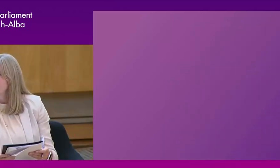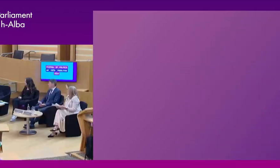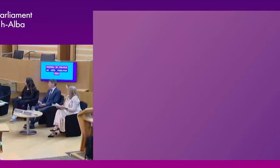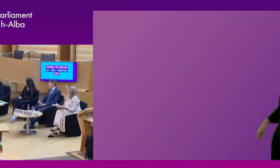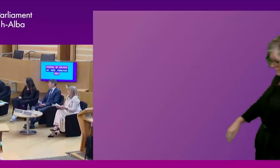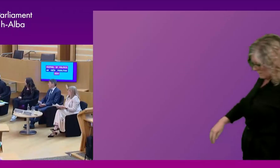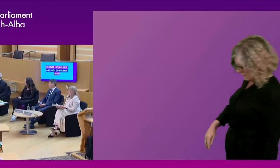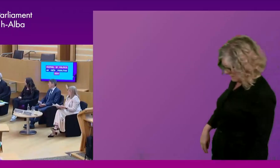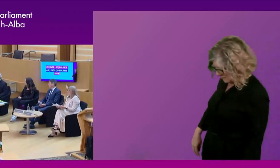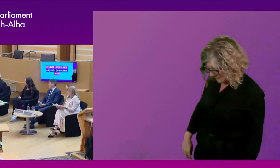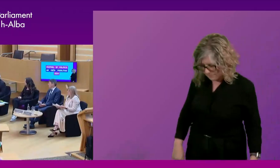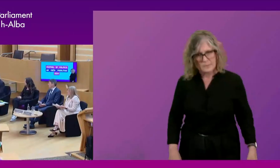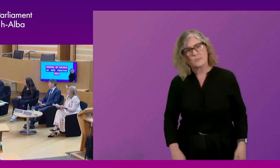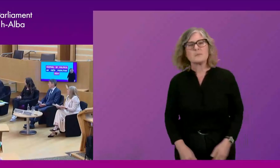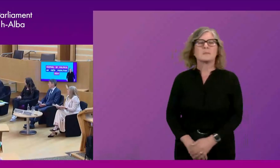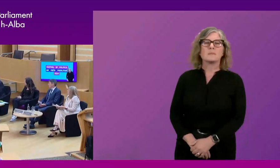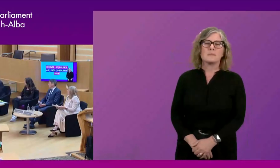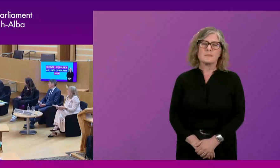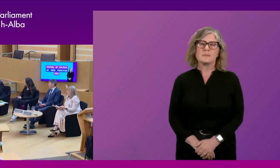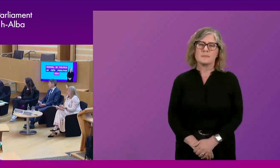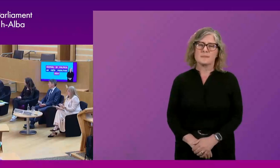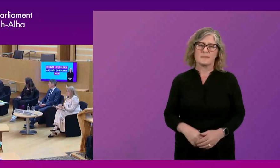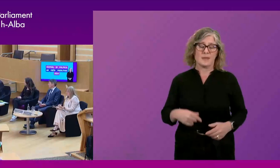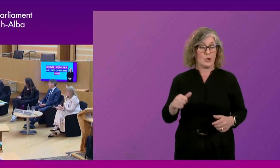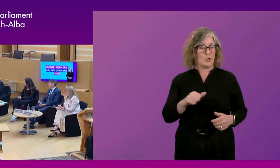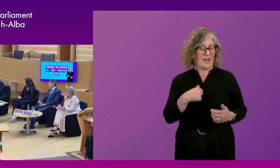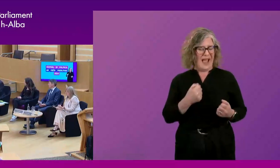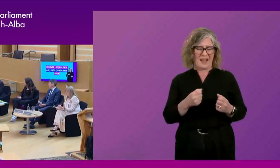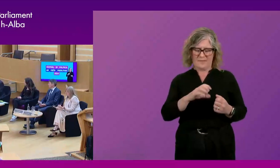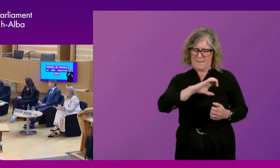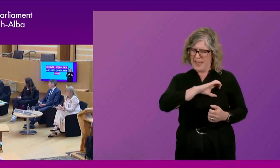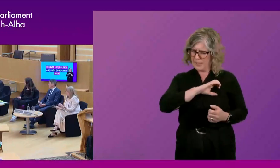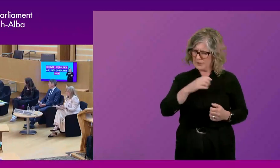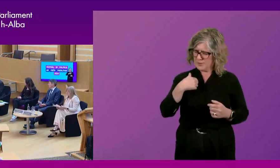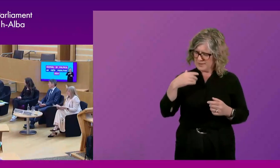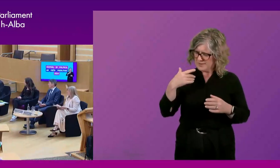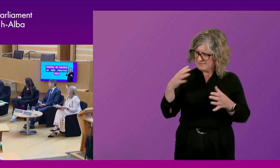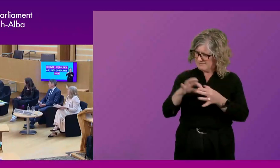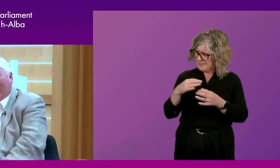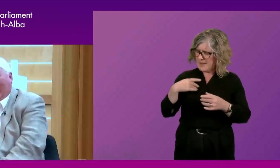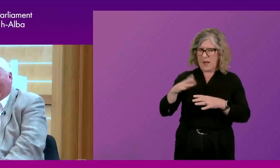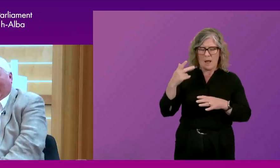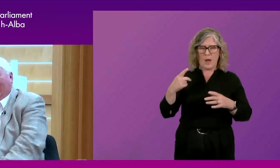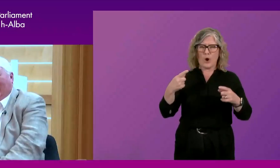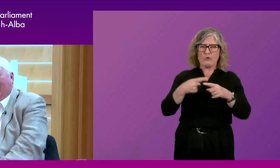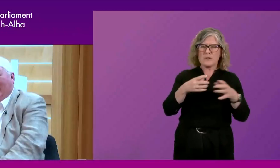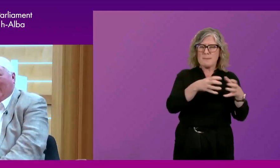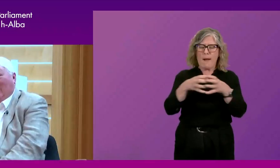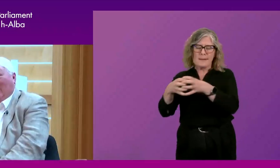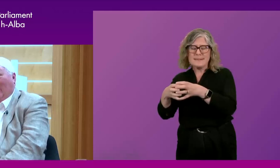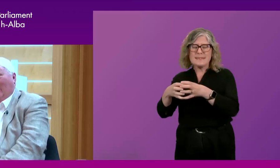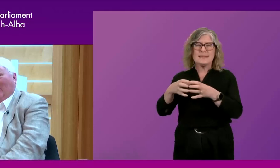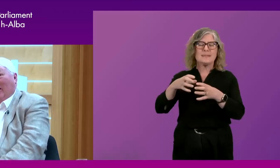should wear a badge saying I covered the cross-party Constitutional Convention, which I did for umpteen years. went on and on and indeed